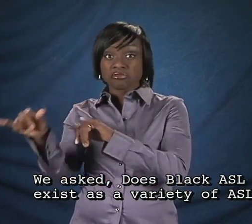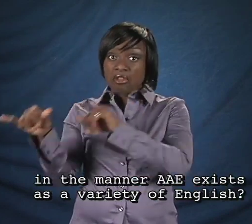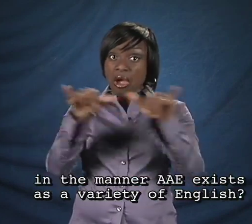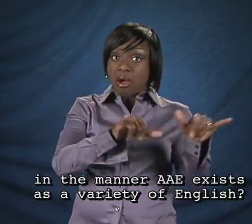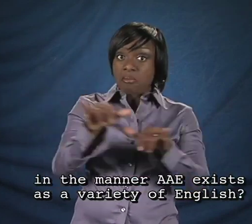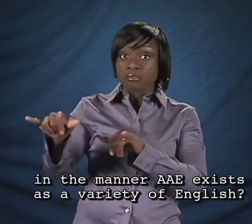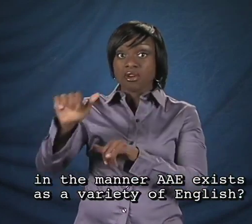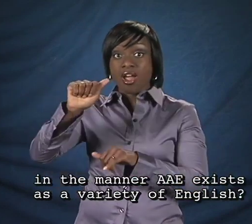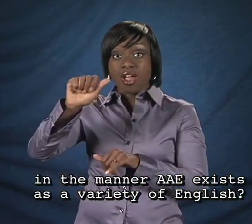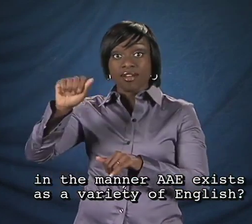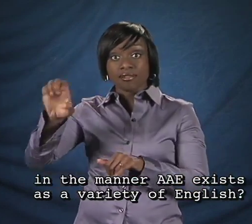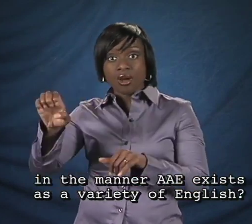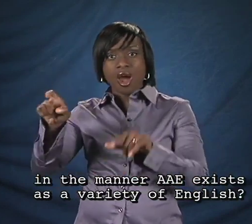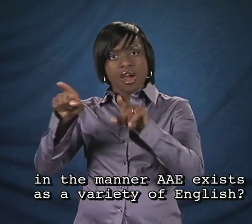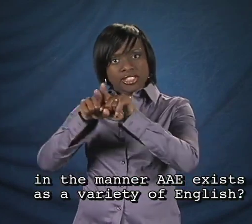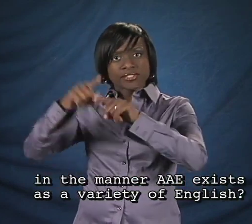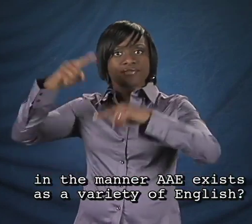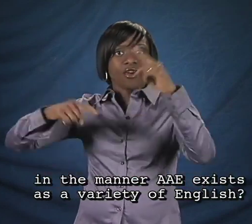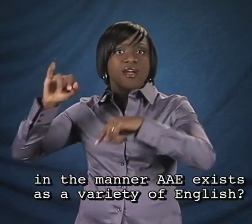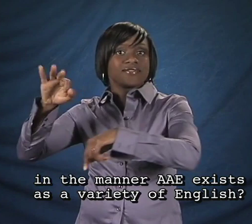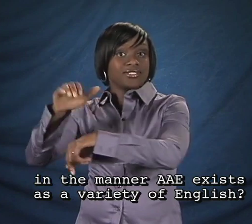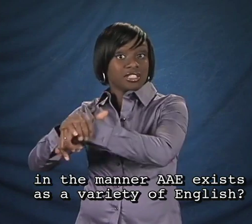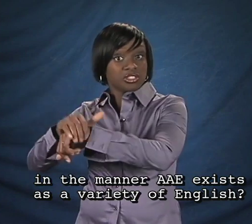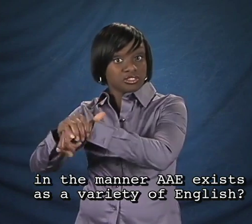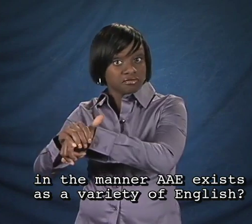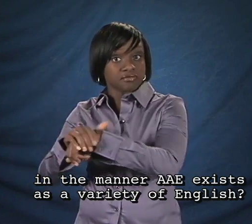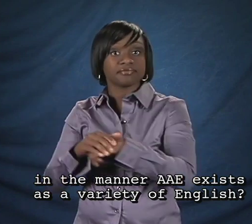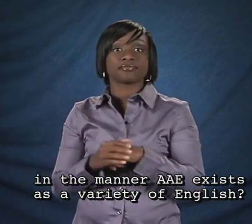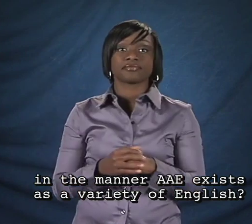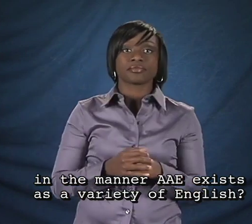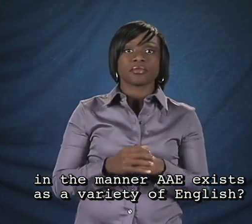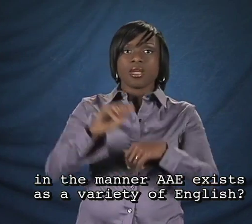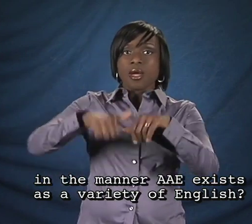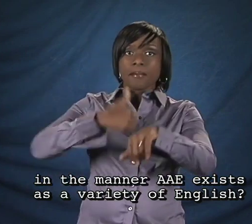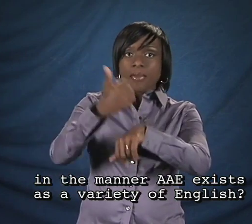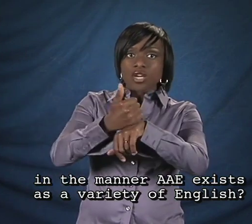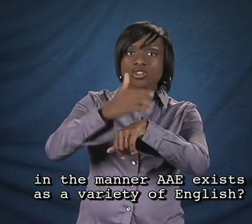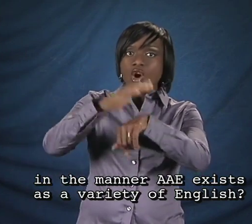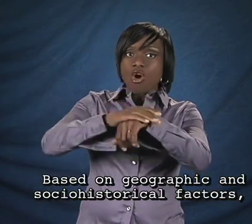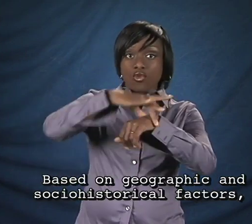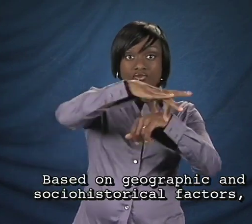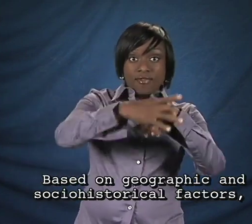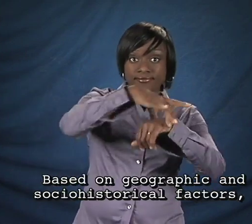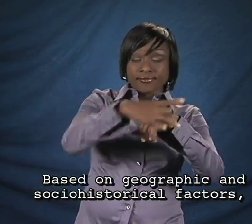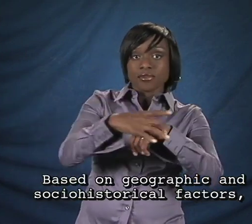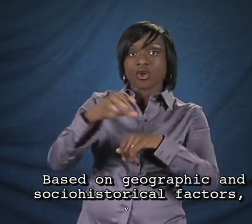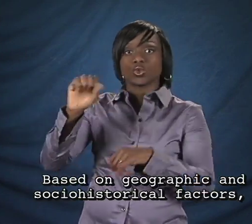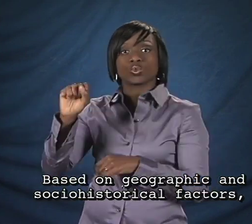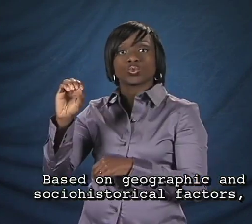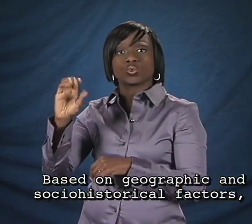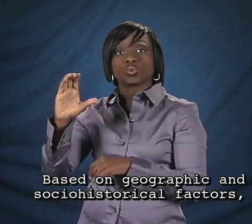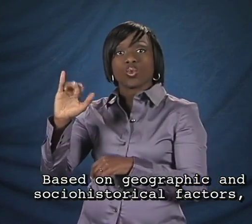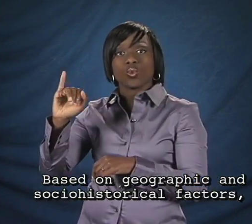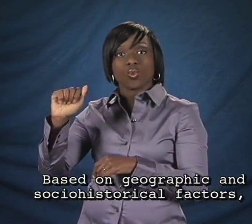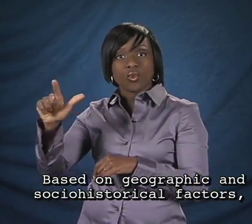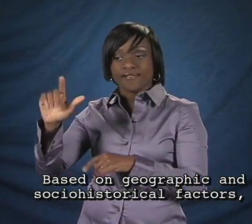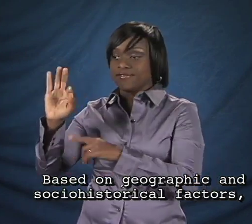ASL in the manner AAE exists as a variety of English? Based on geographic and socio-historical